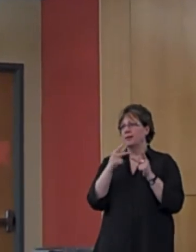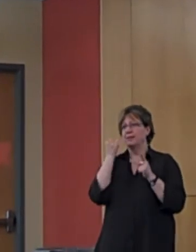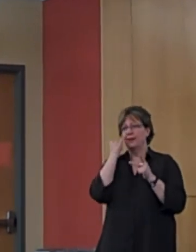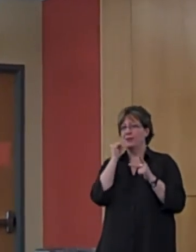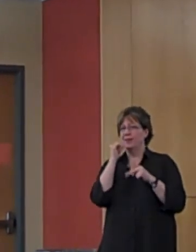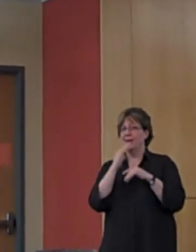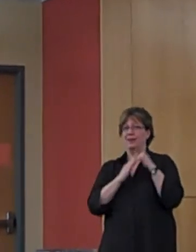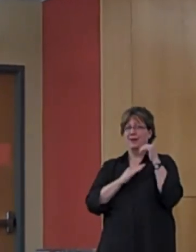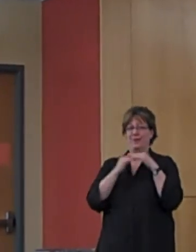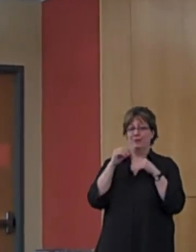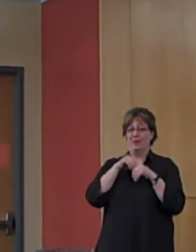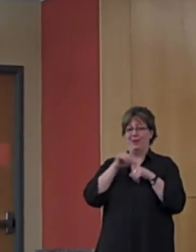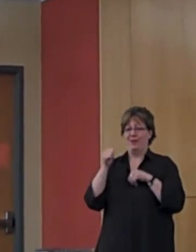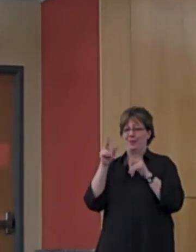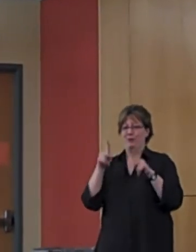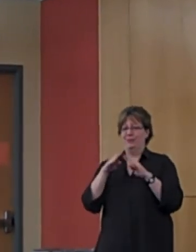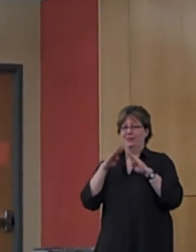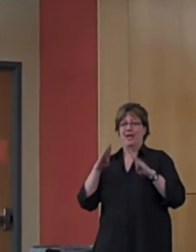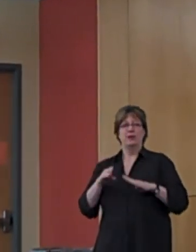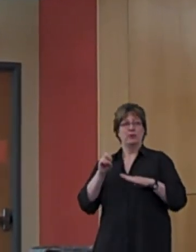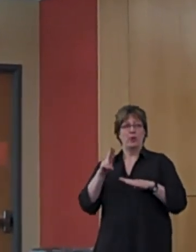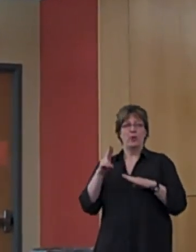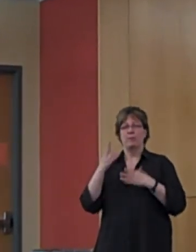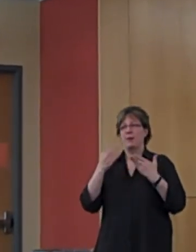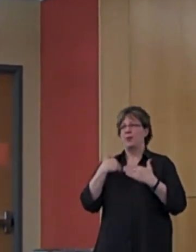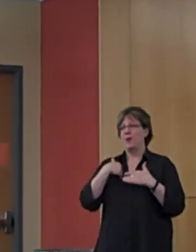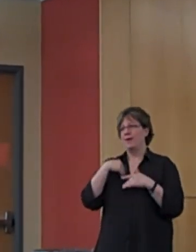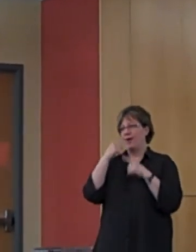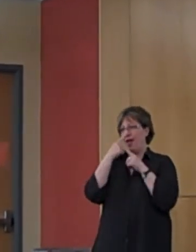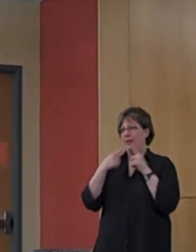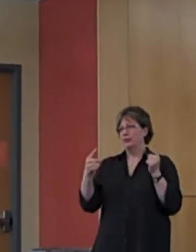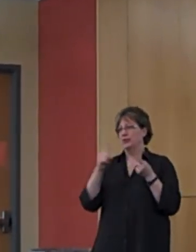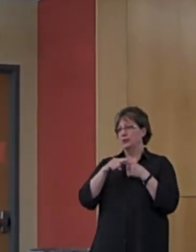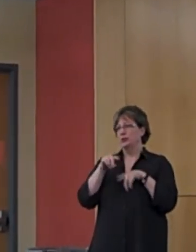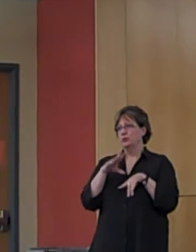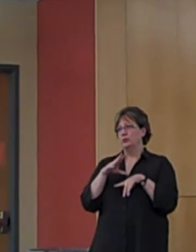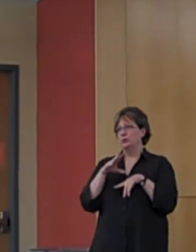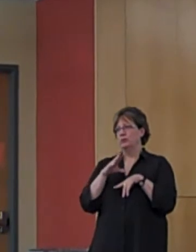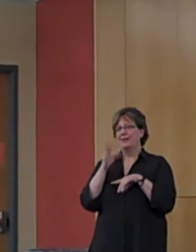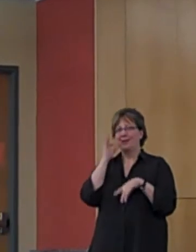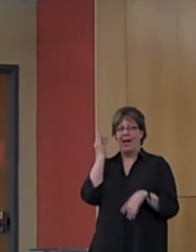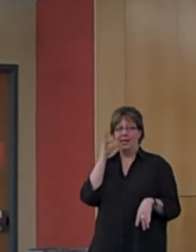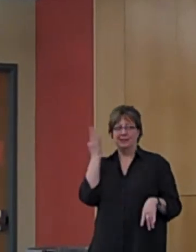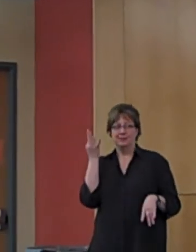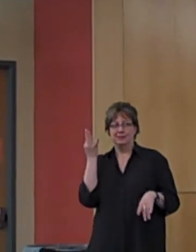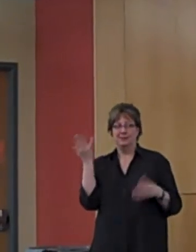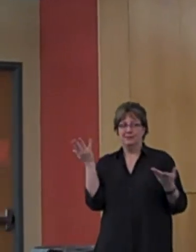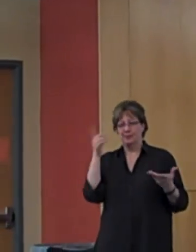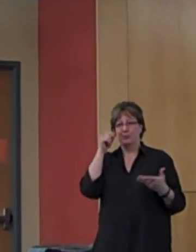in that environment or have pet allergies. As the instructor's cat will be present during the sessions.